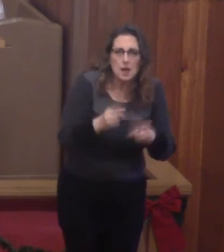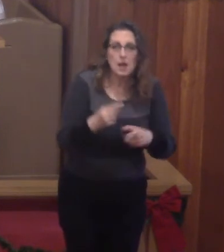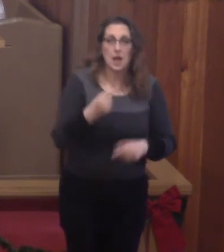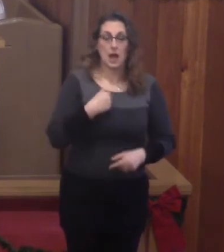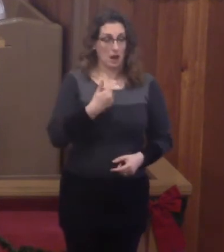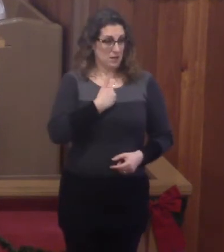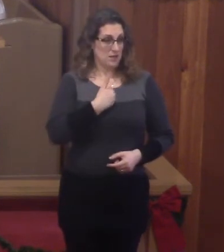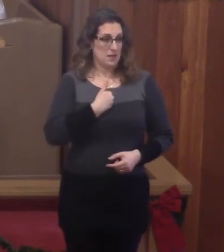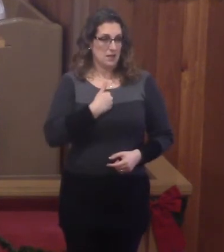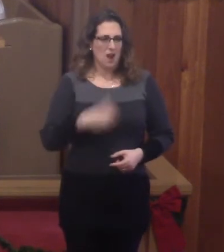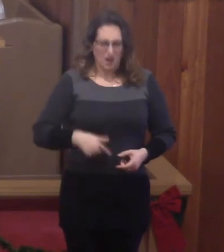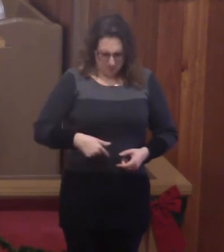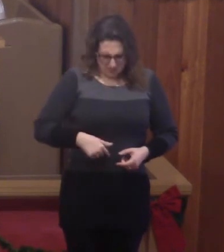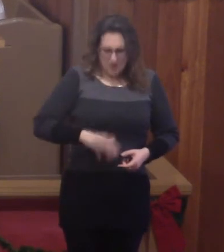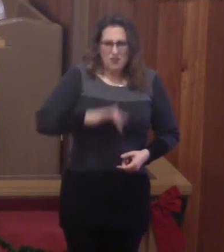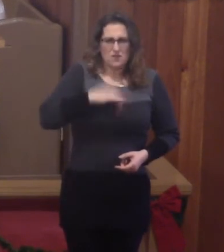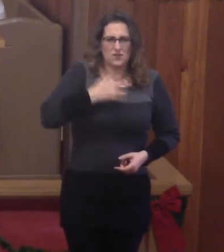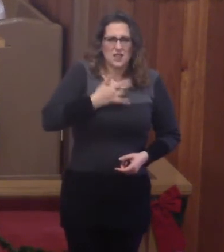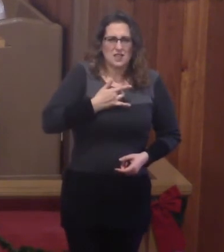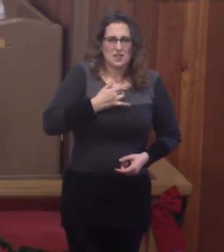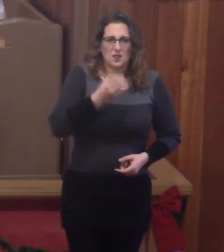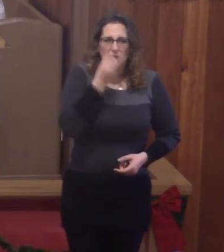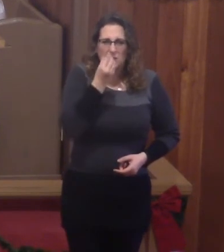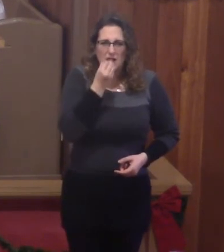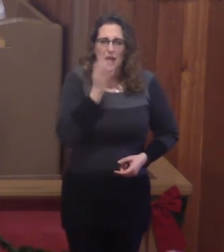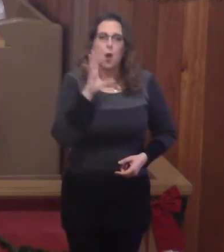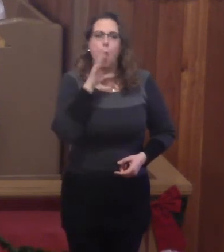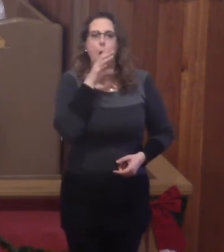our stomach feels like we ate fajitas that have been left out for two weeks.